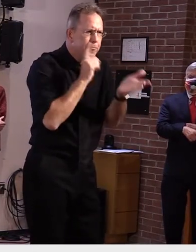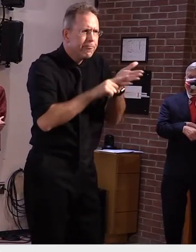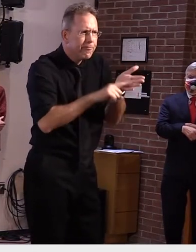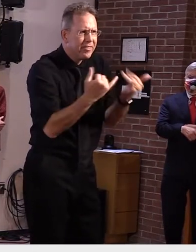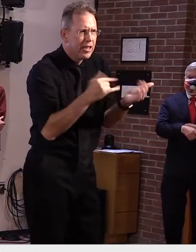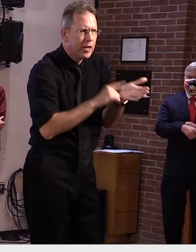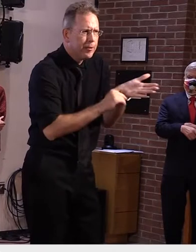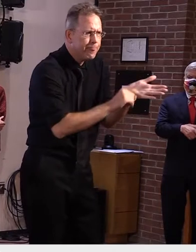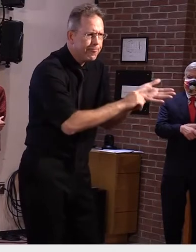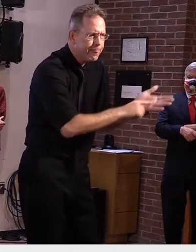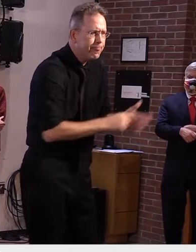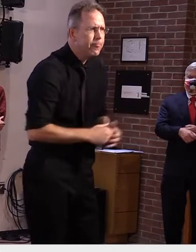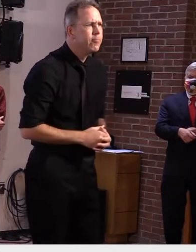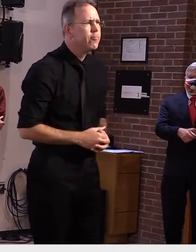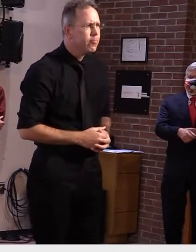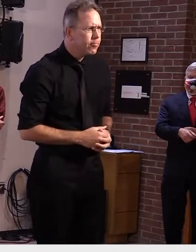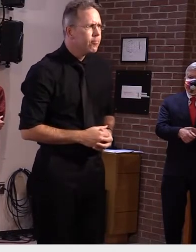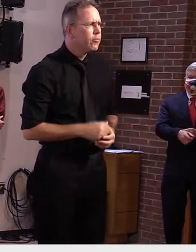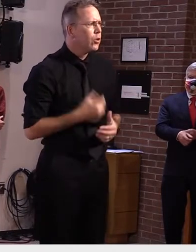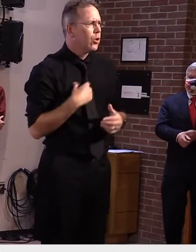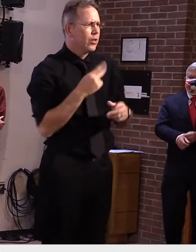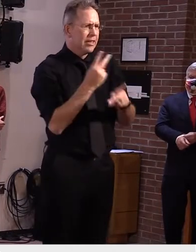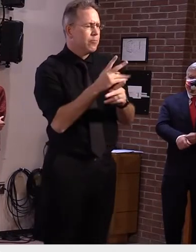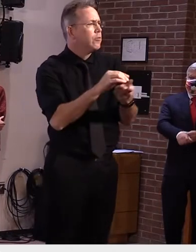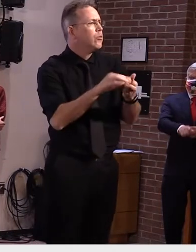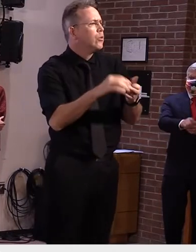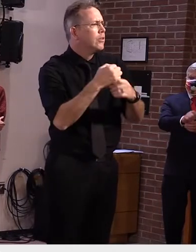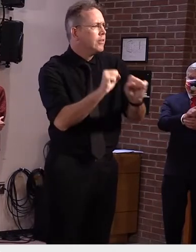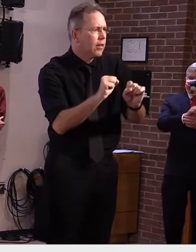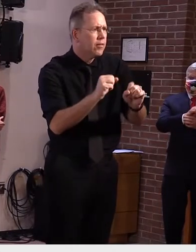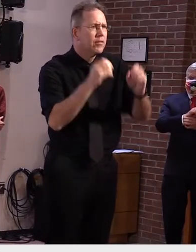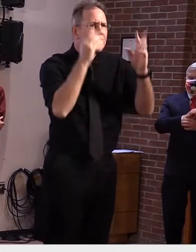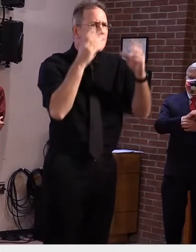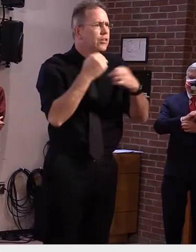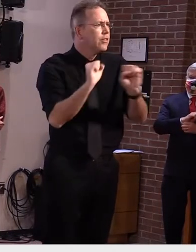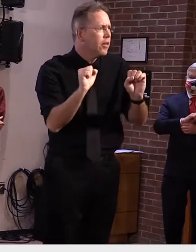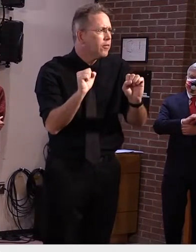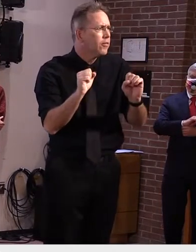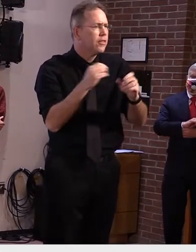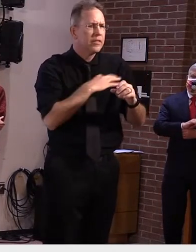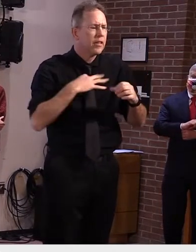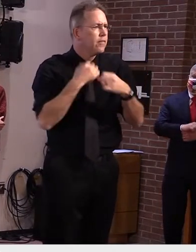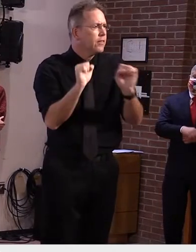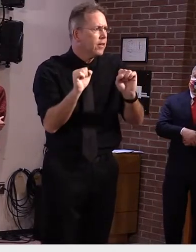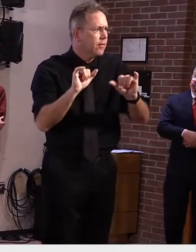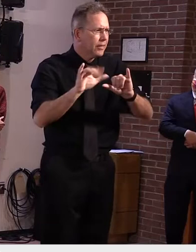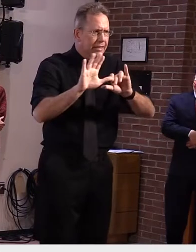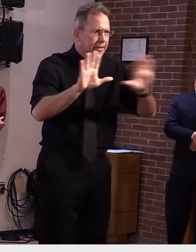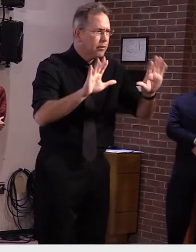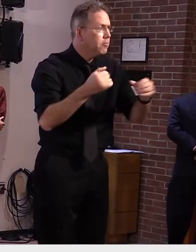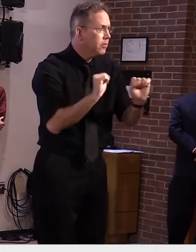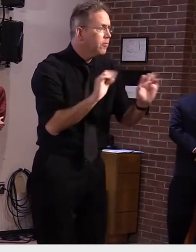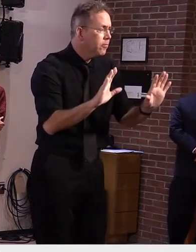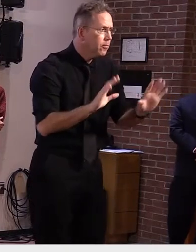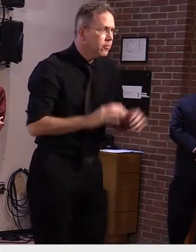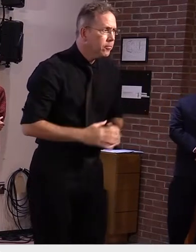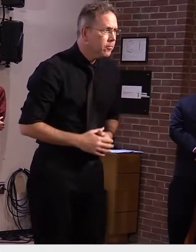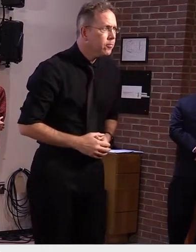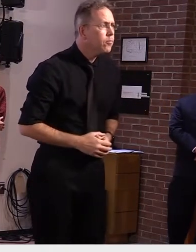efforts to keep their students, teachers, staff, and the community informed. These cases are not